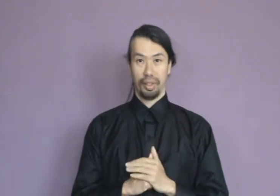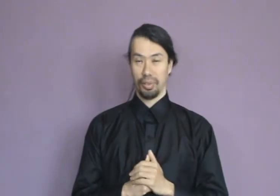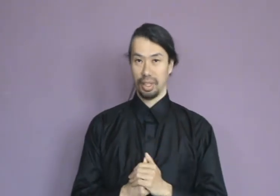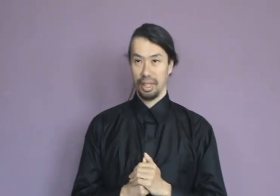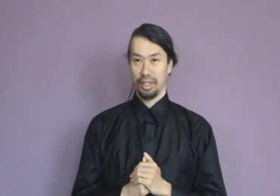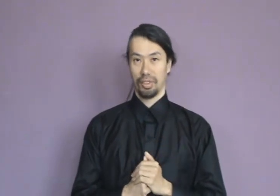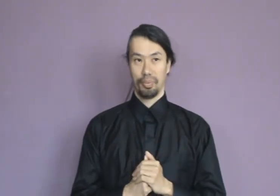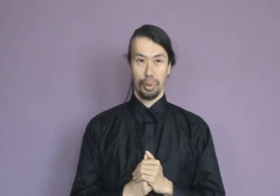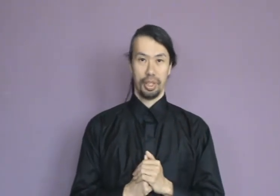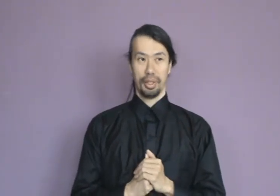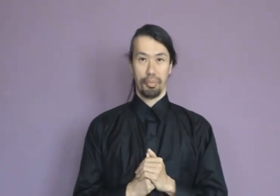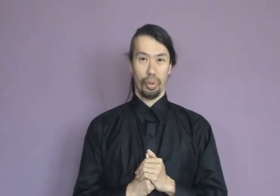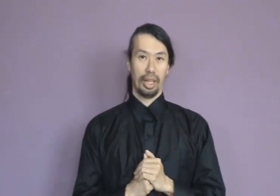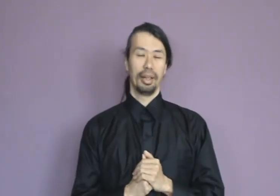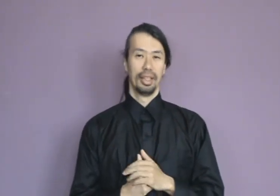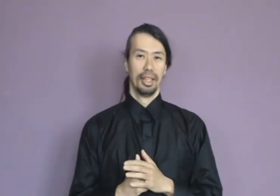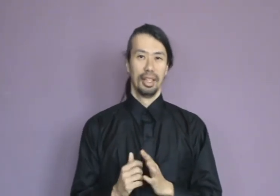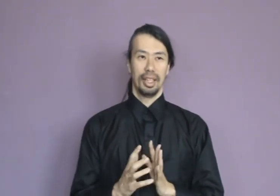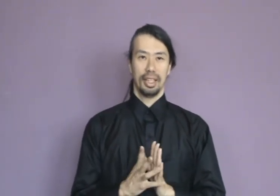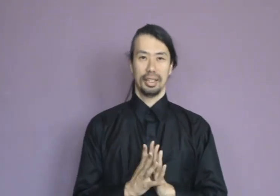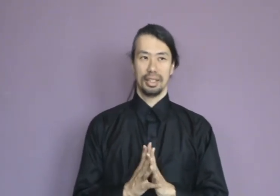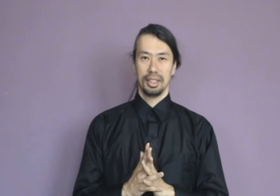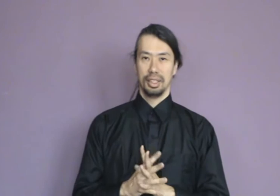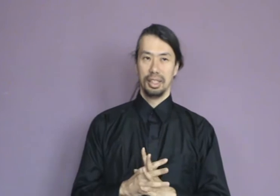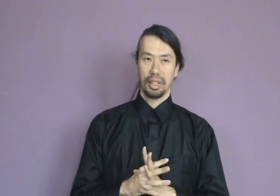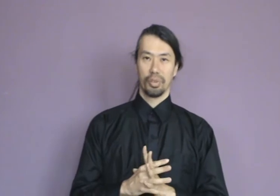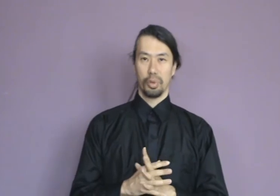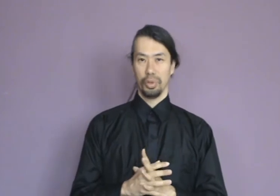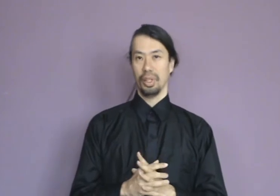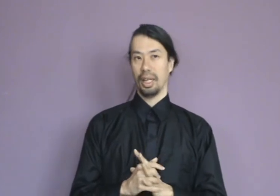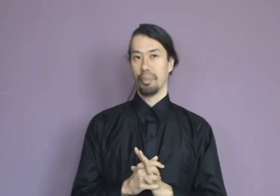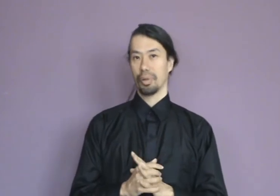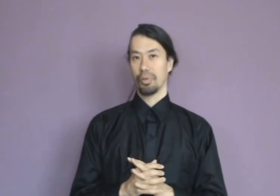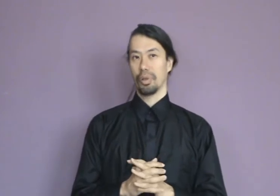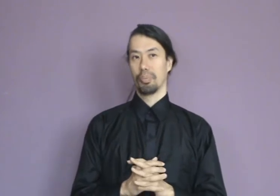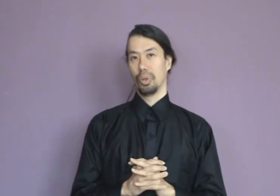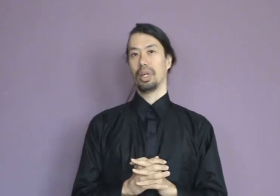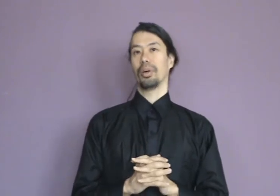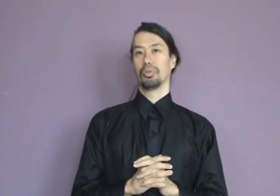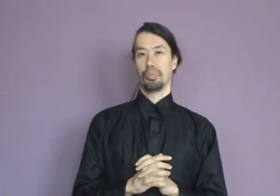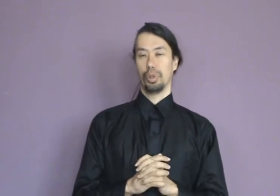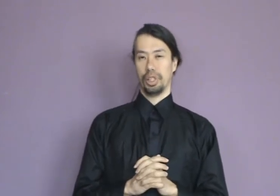are different techniques, pushing, pulling, and in general, I prefer pulling over pushing.